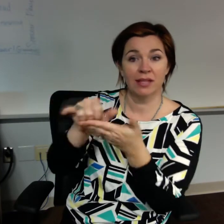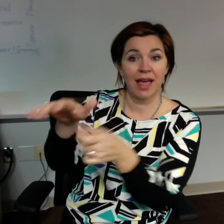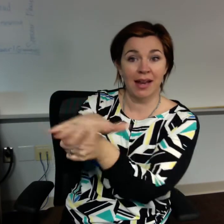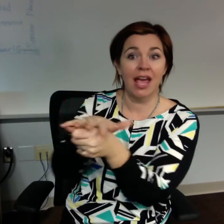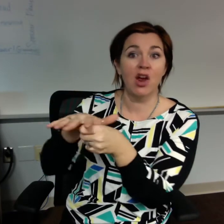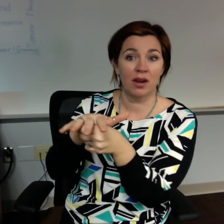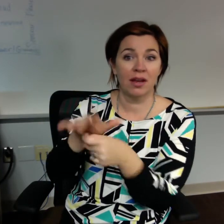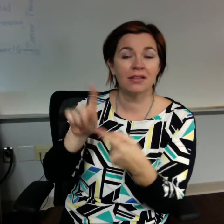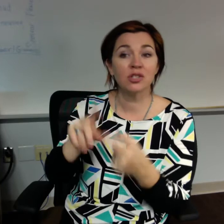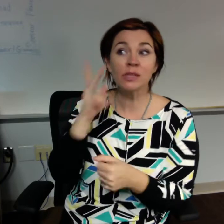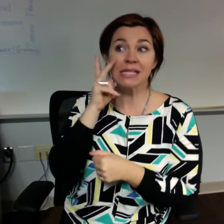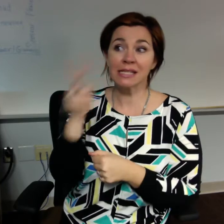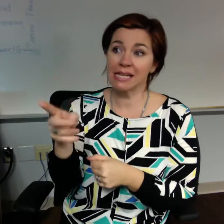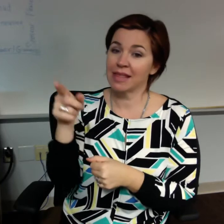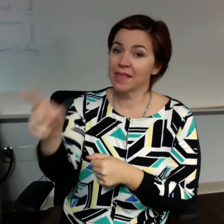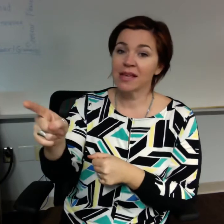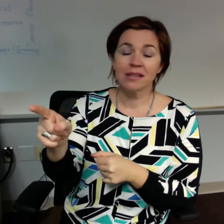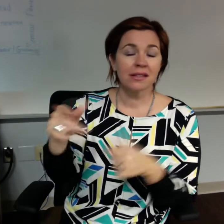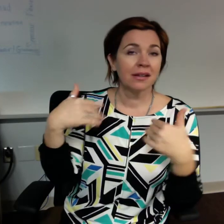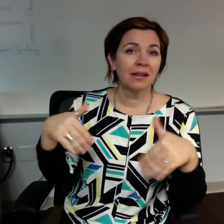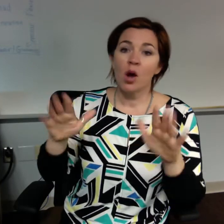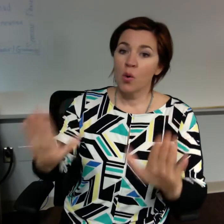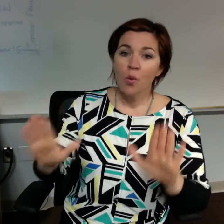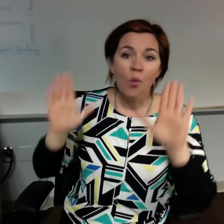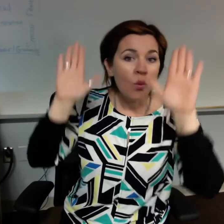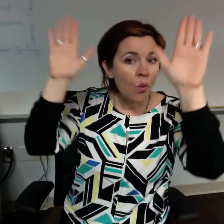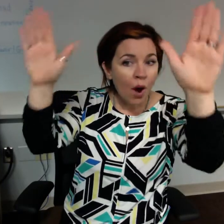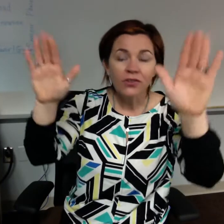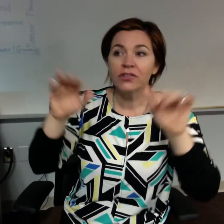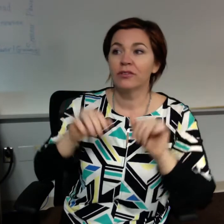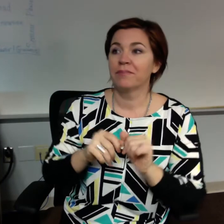this wonderful, impressive sight.